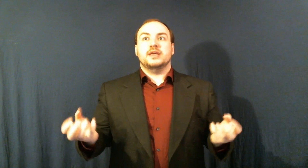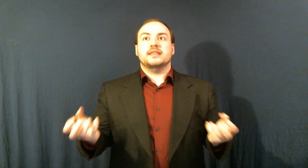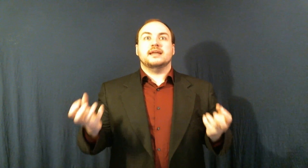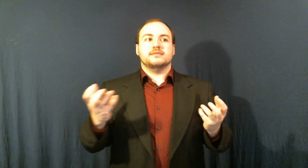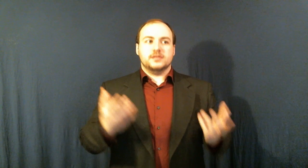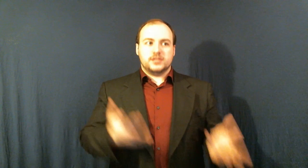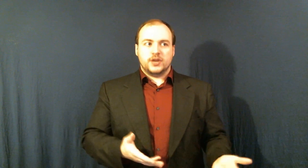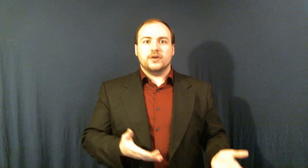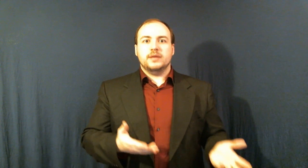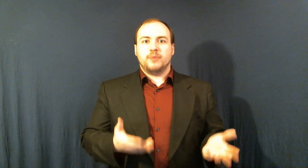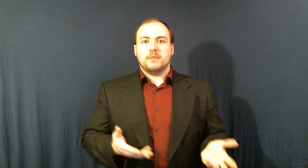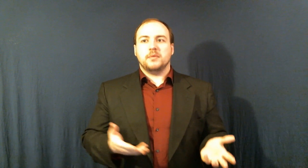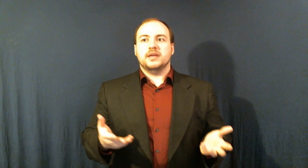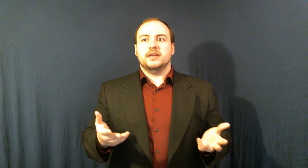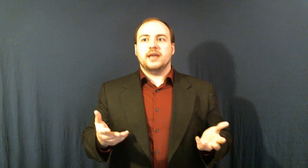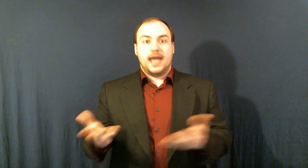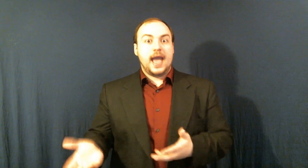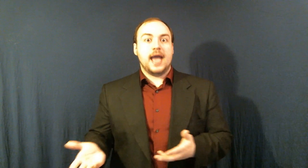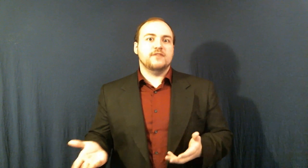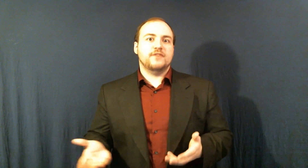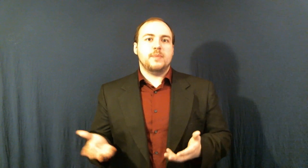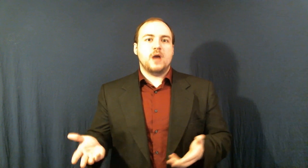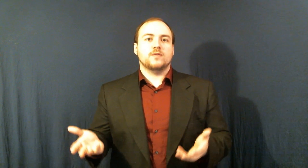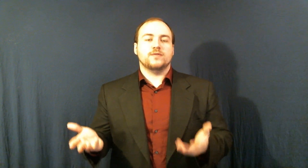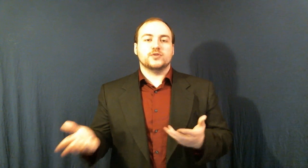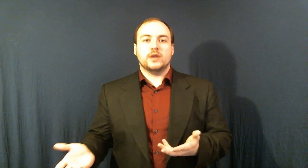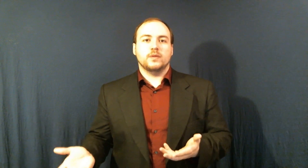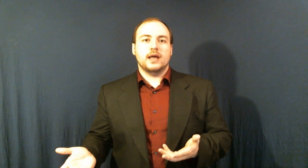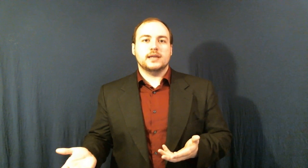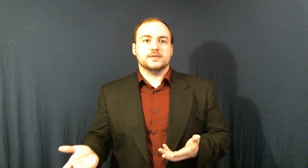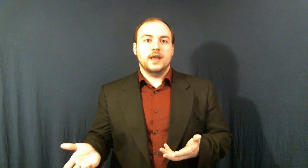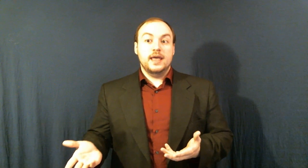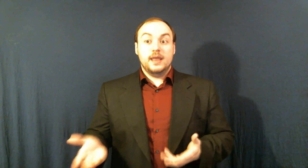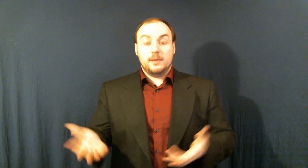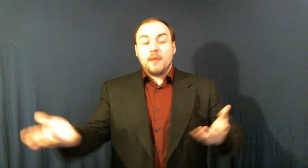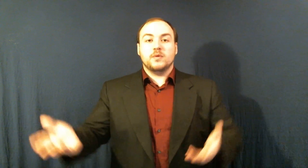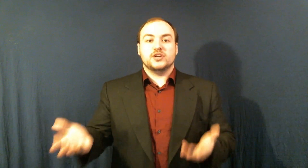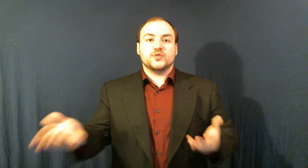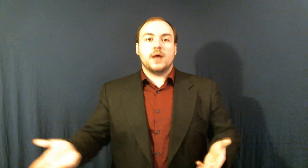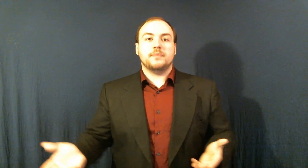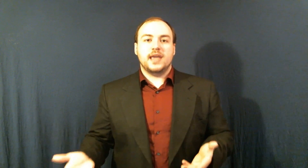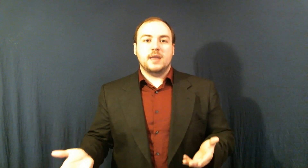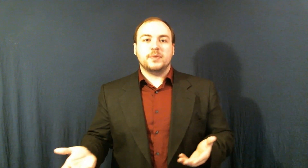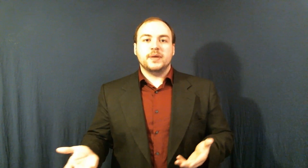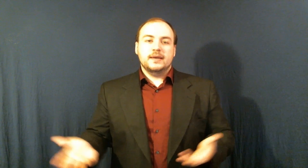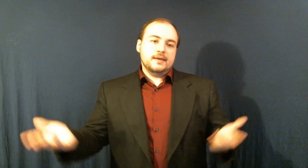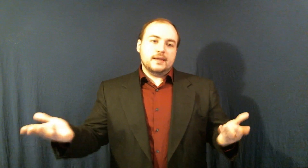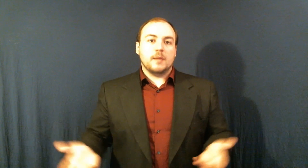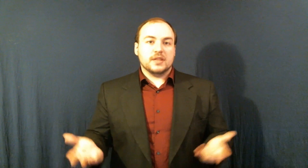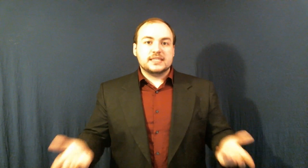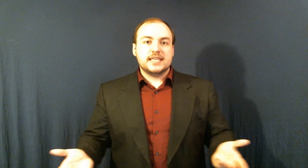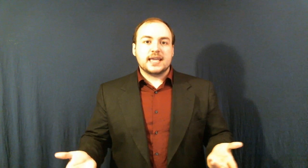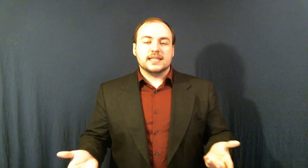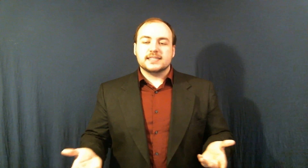think that the security probably had a very powerful tranquilizer I probably would have dropped the ape in a couple of seconds